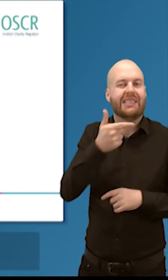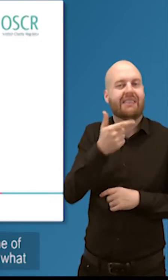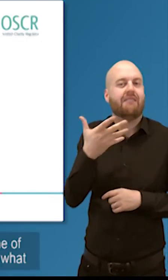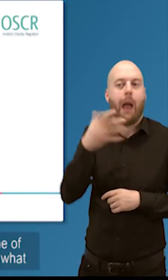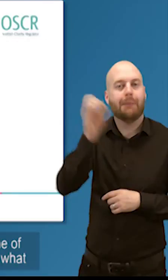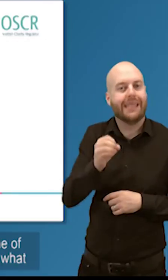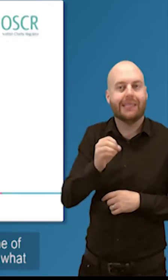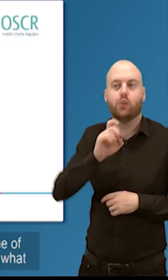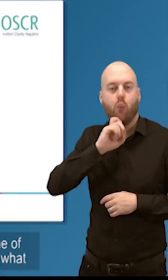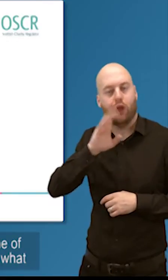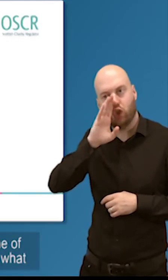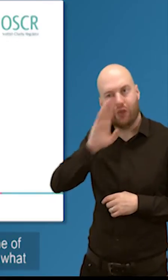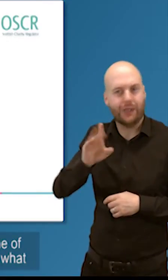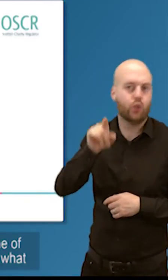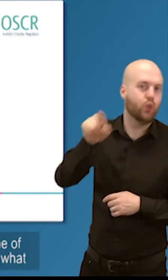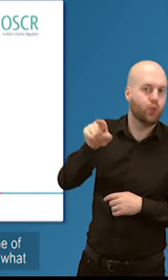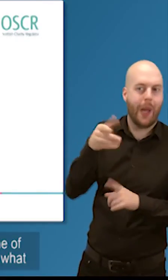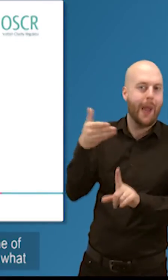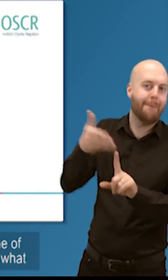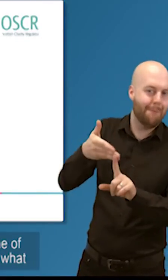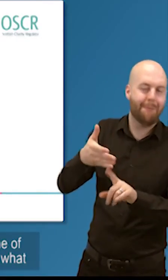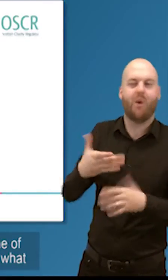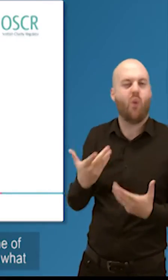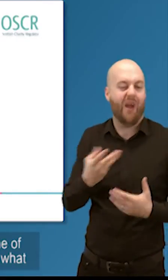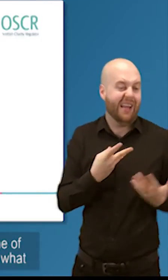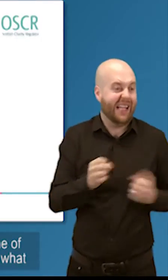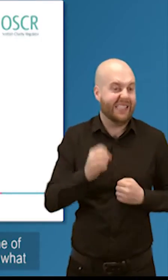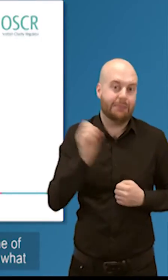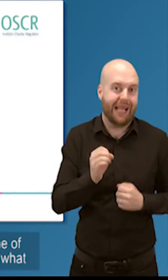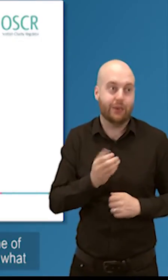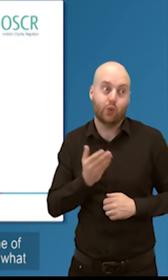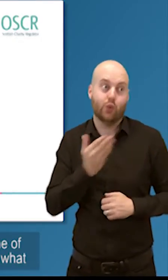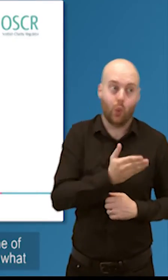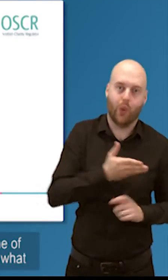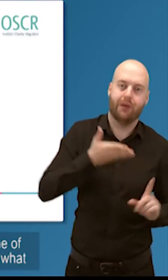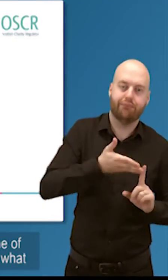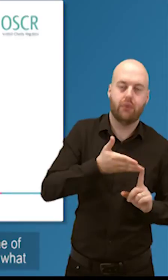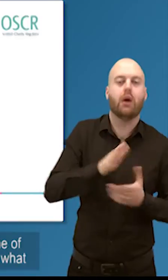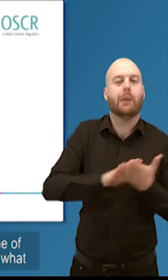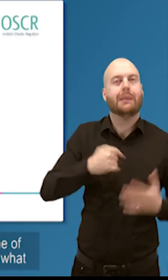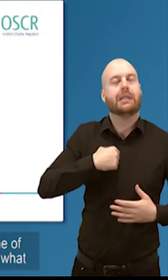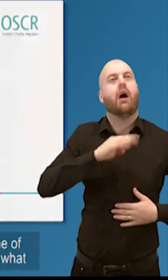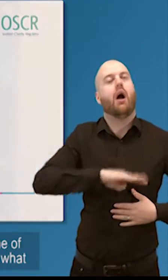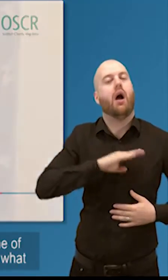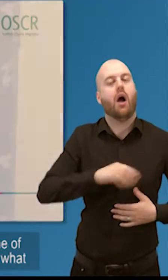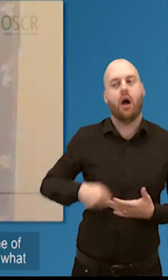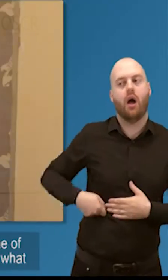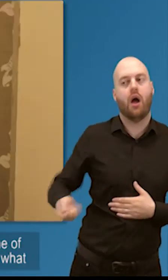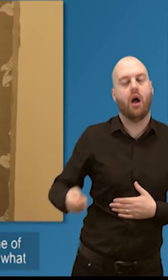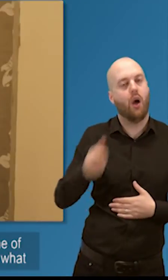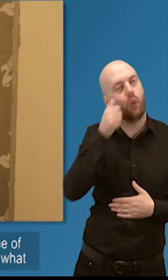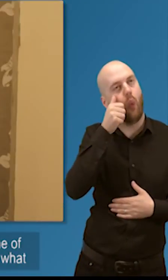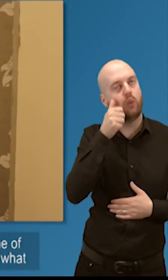it's a funny thing for for for people in scotland this is one of these sweeping statements of we're very shy about